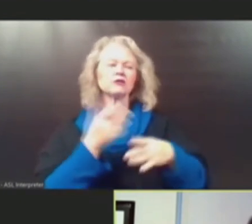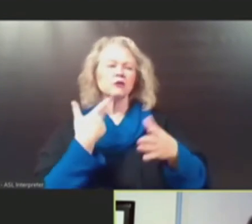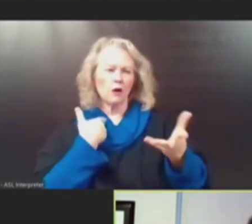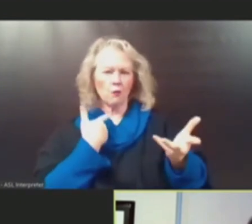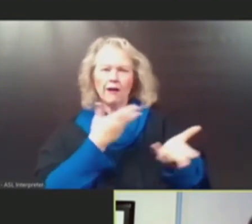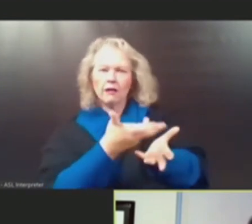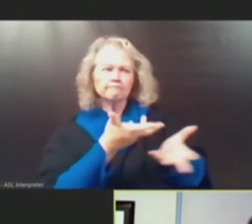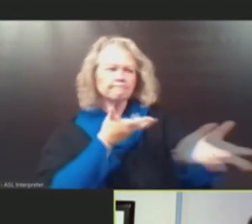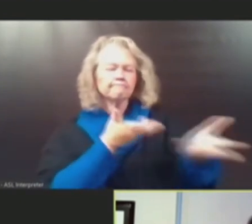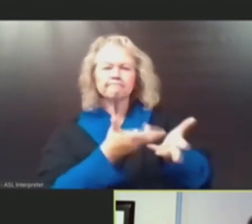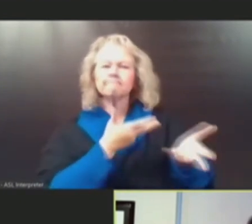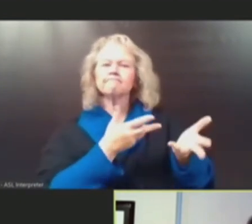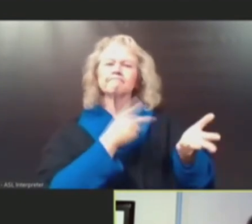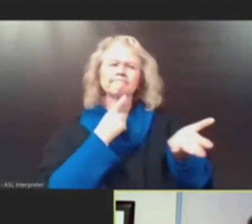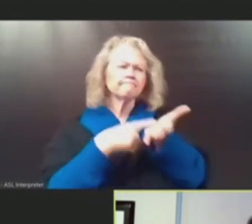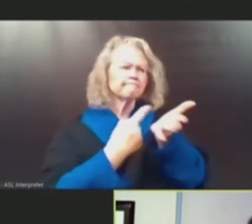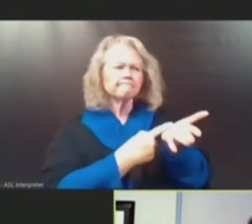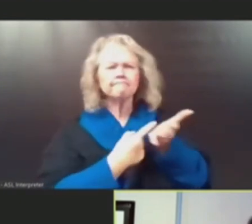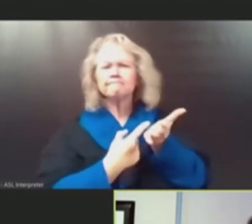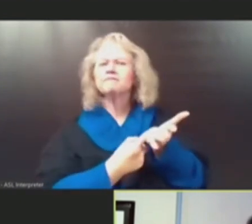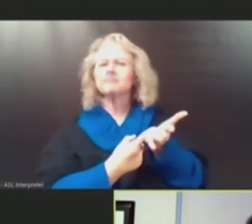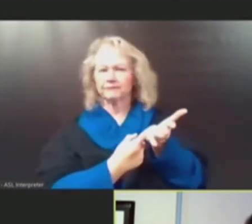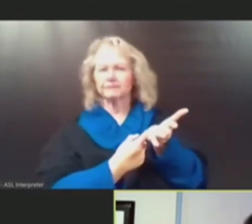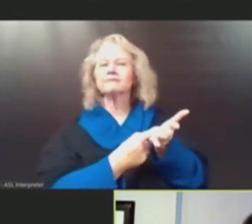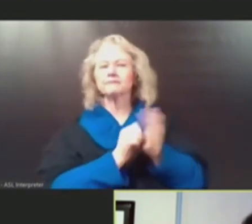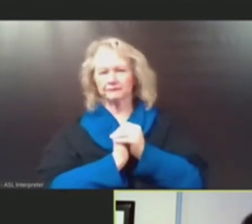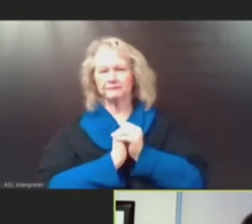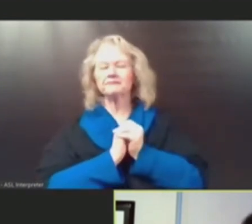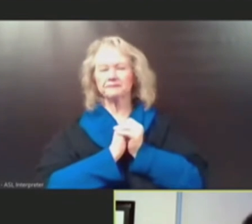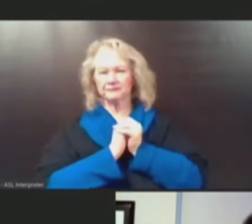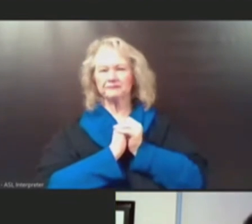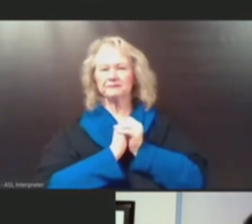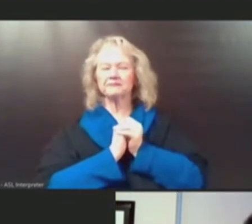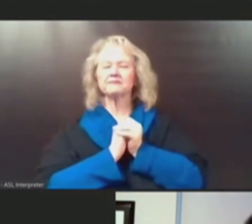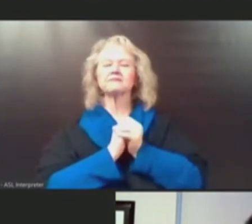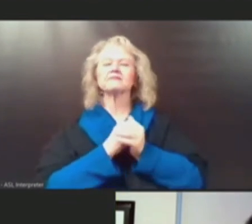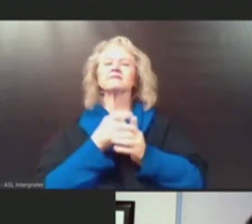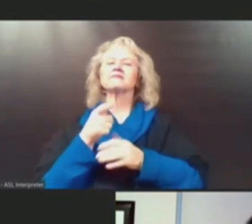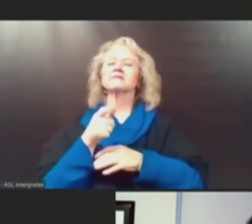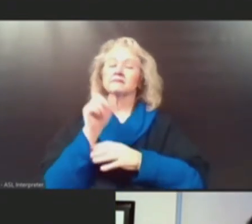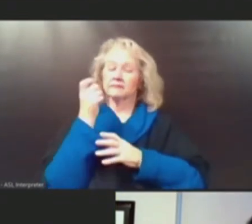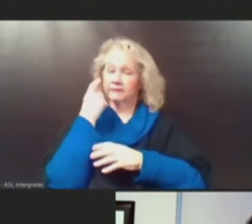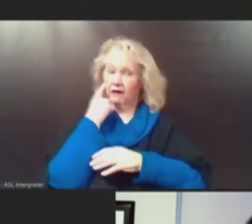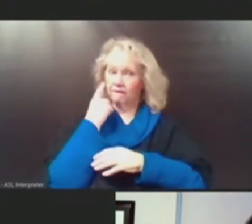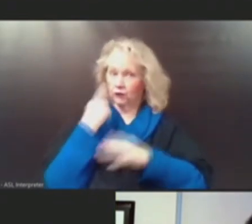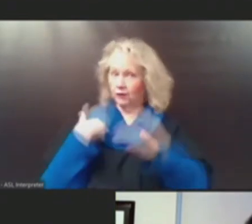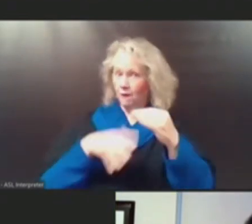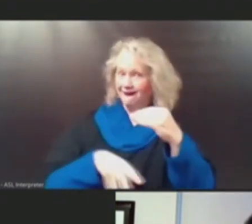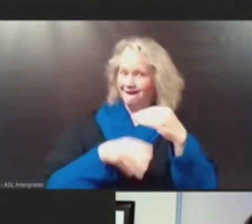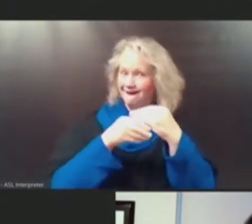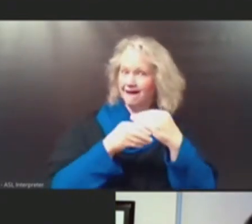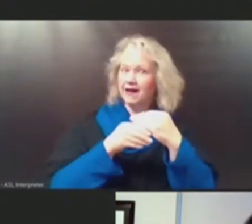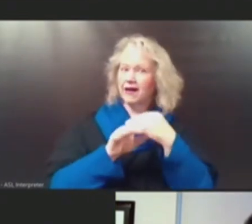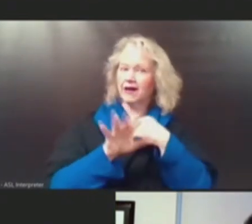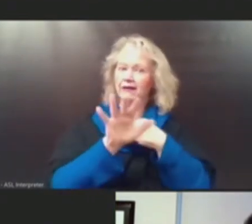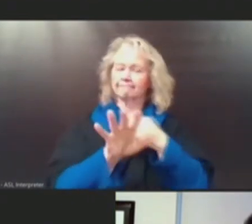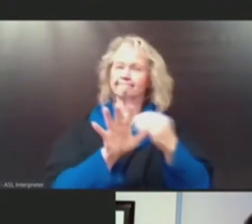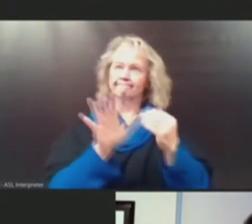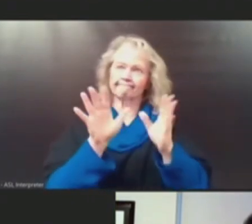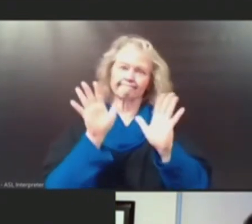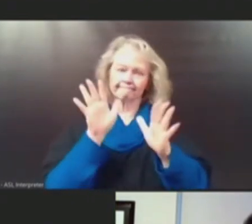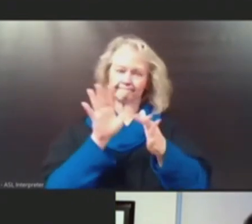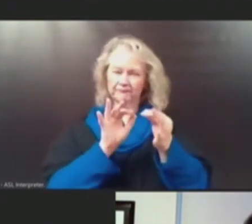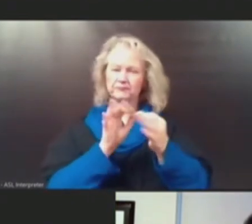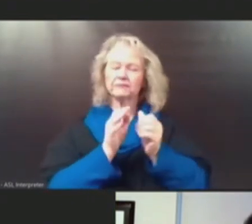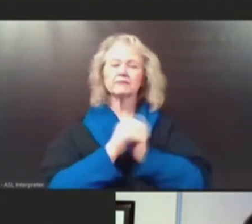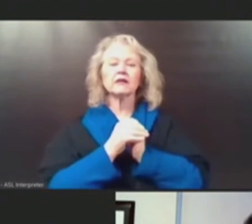to help operationalize the guidance that we provide. Bob, I would add to Manisha's excellence. The